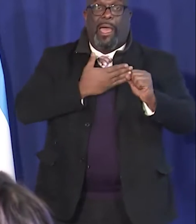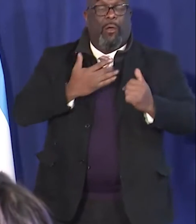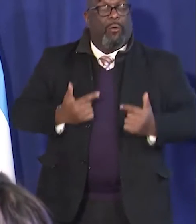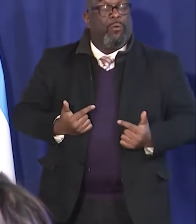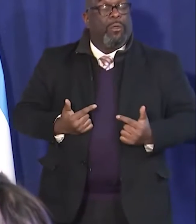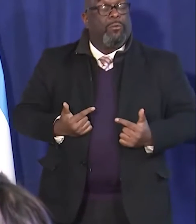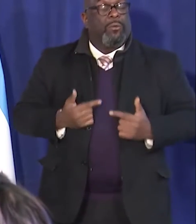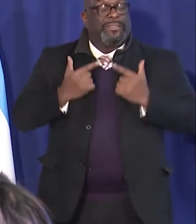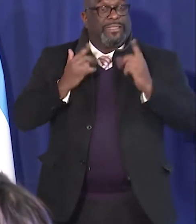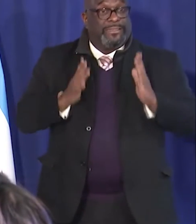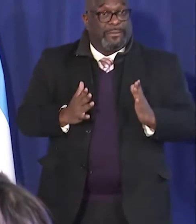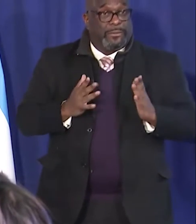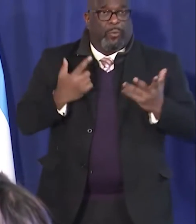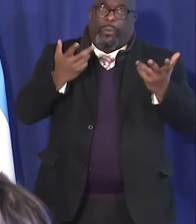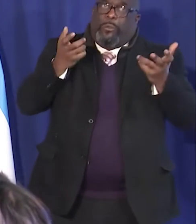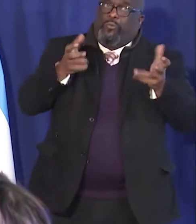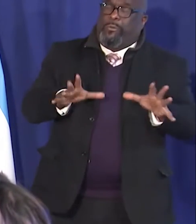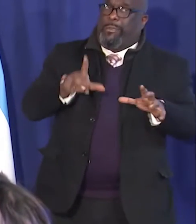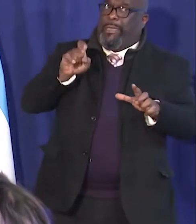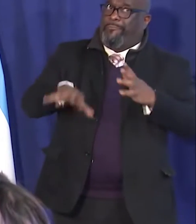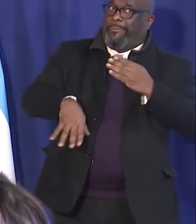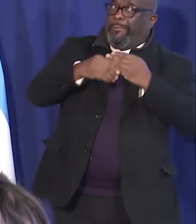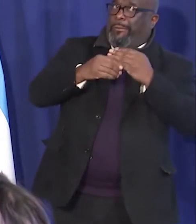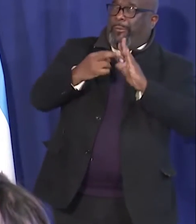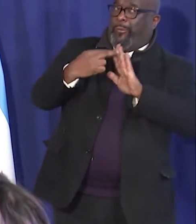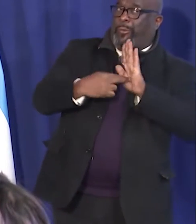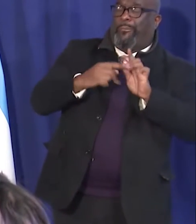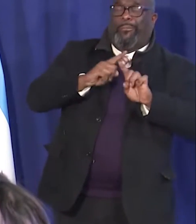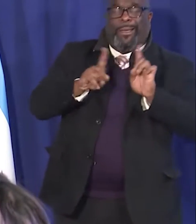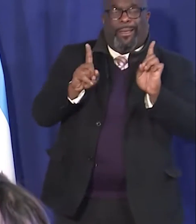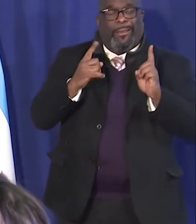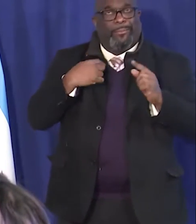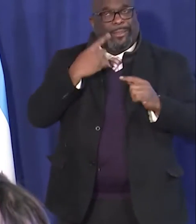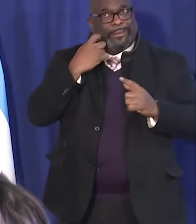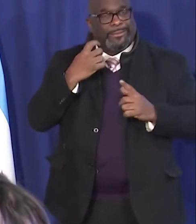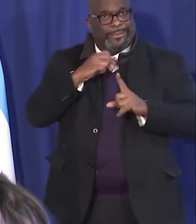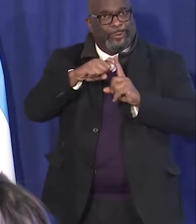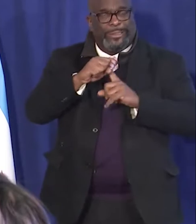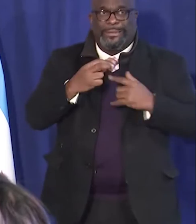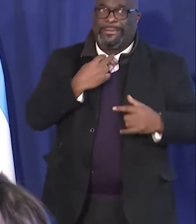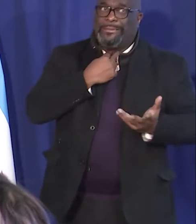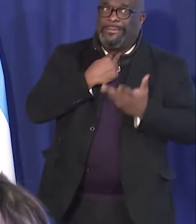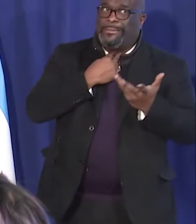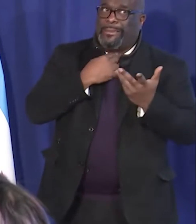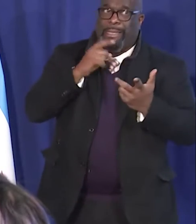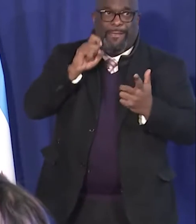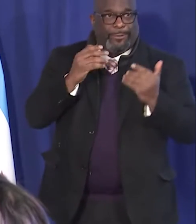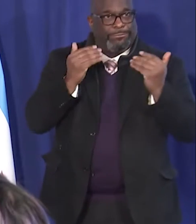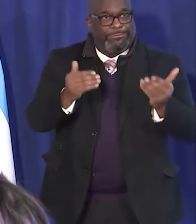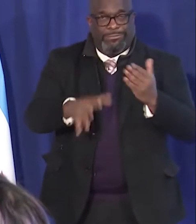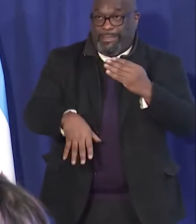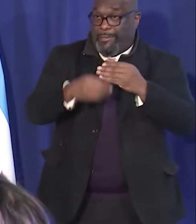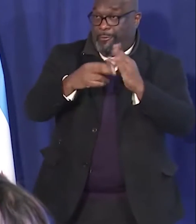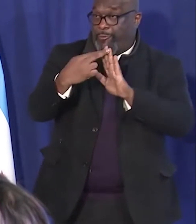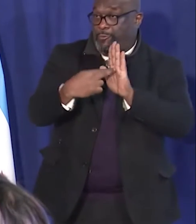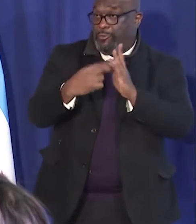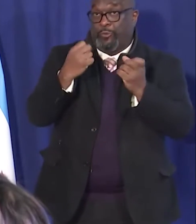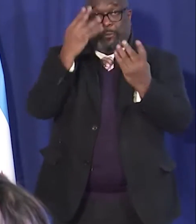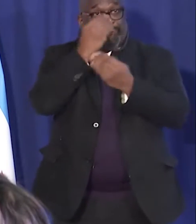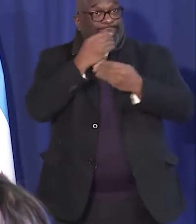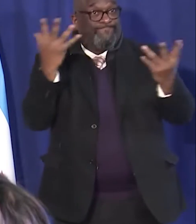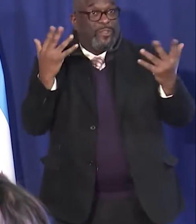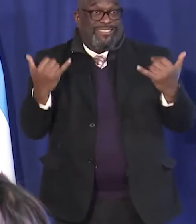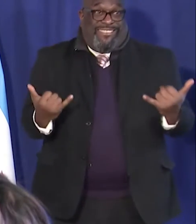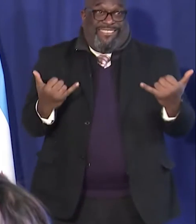We didn't want to get to this point, but given the situation we find ourselves in, we simply have no choice. So,